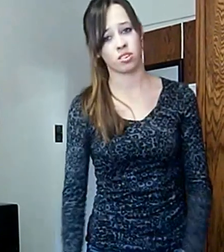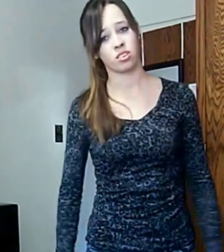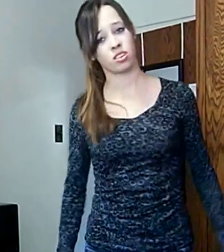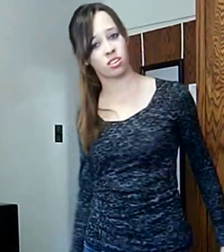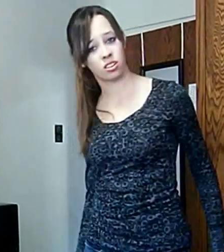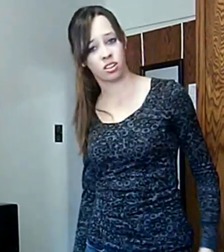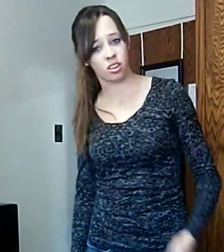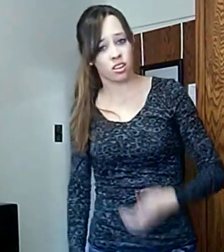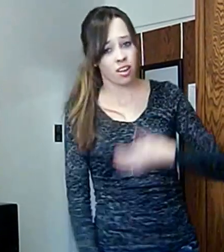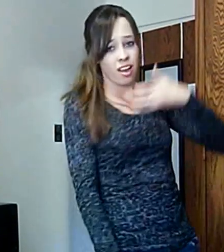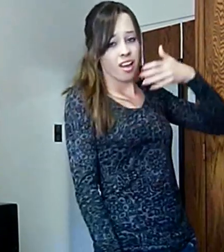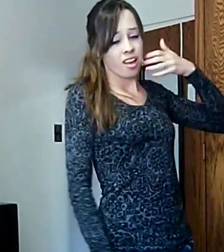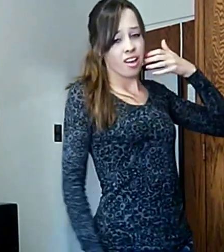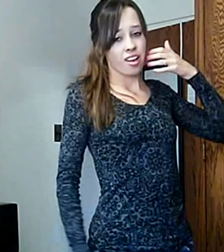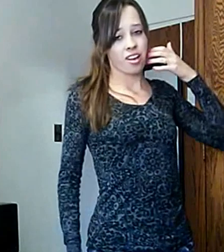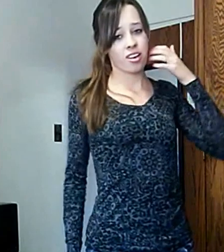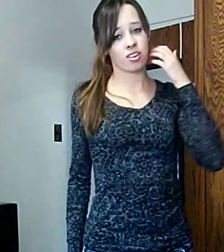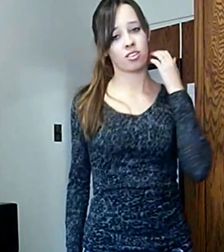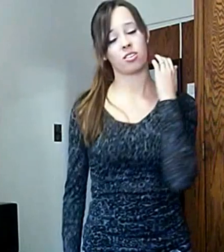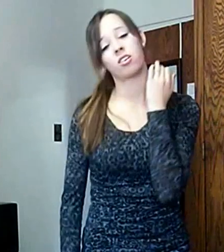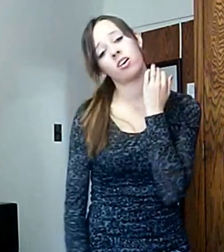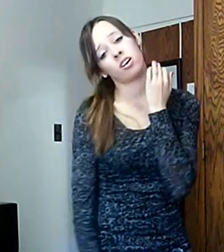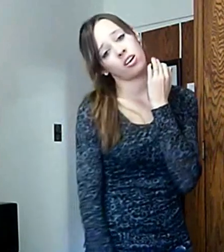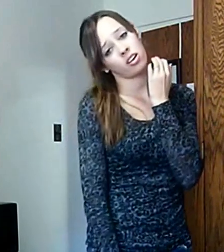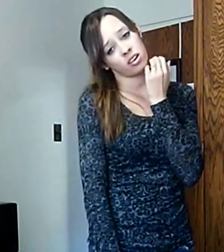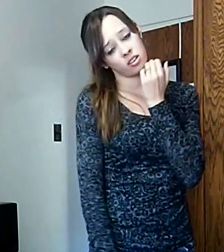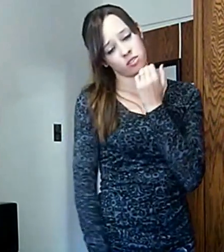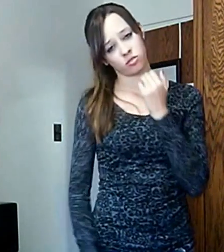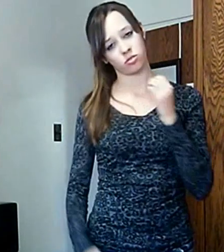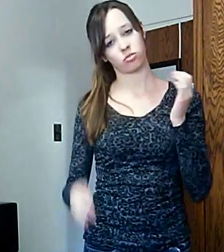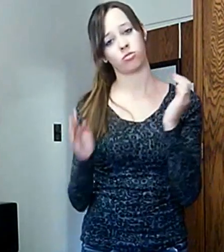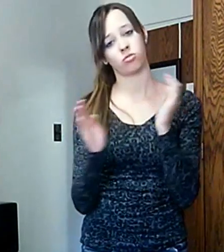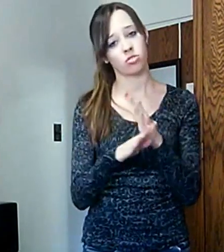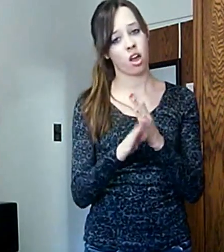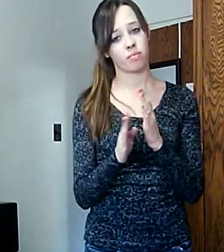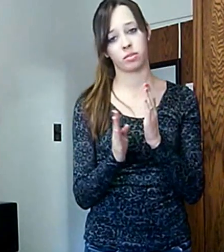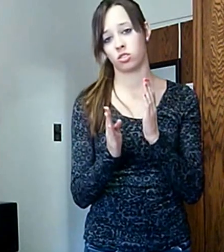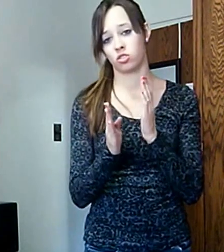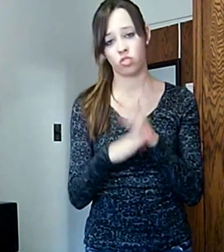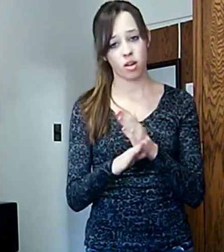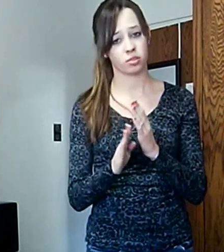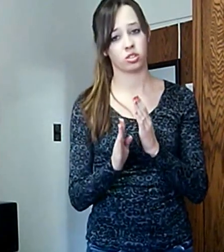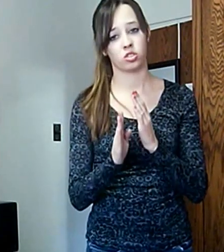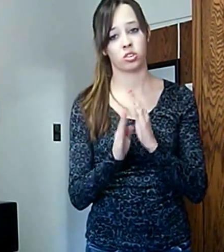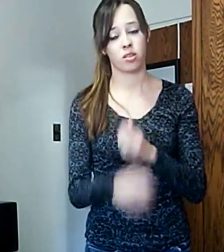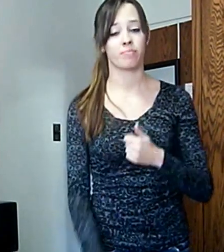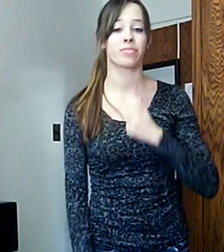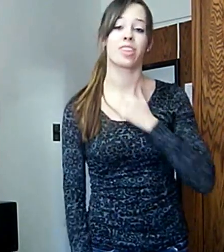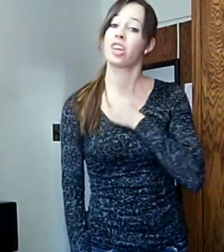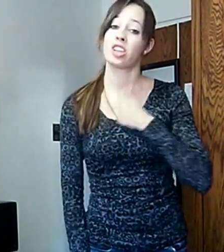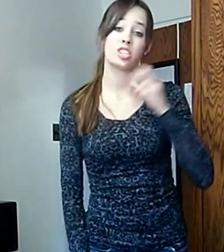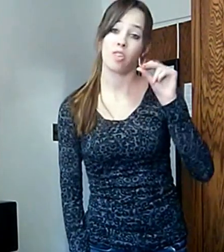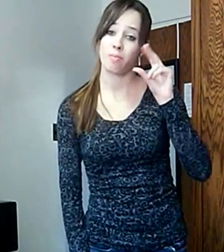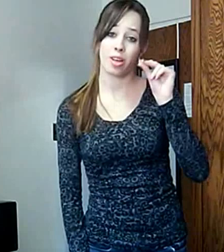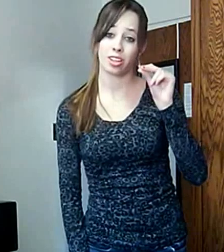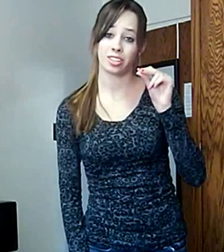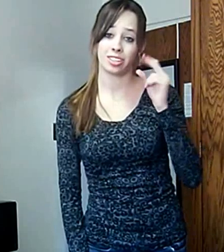Oh, oh, trouble, trouble, trouble No apologies,